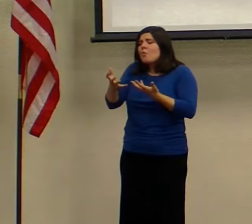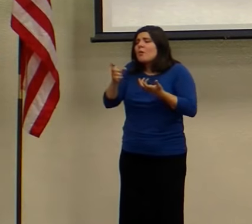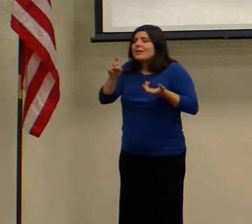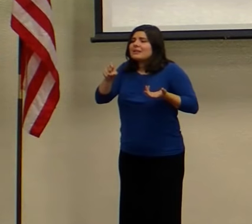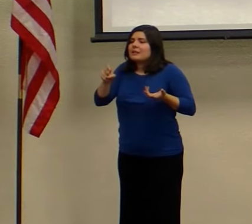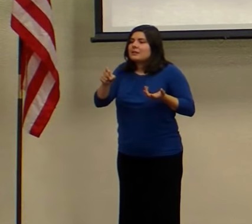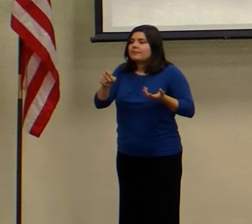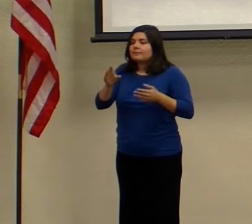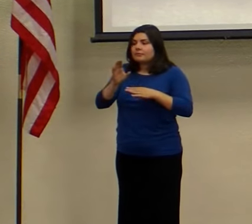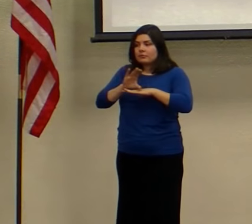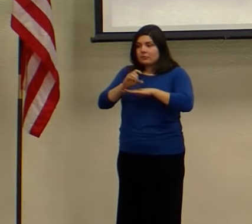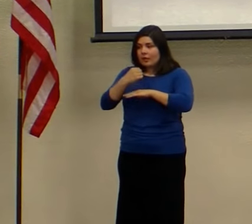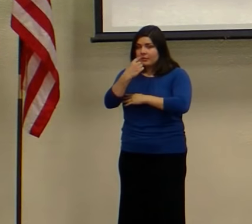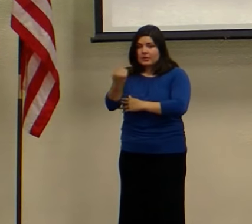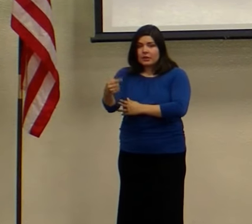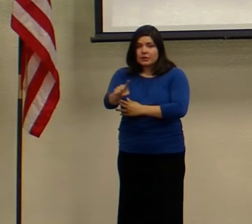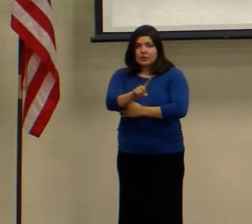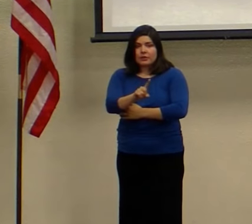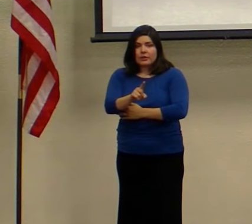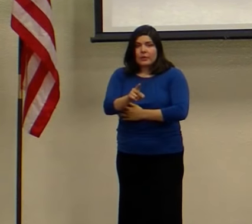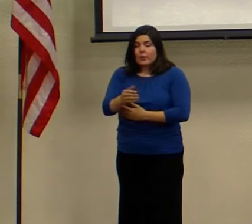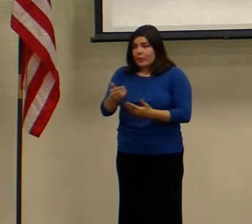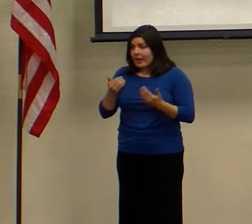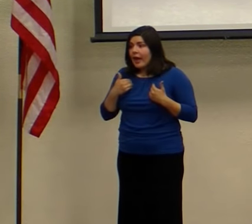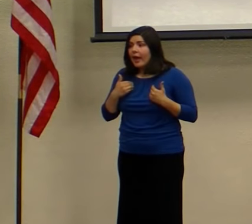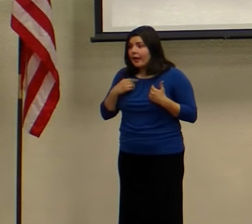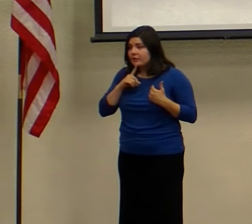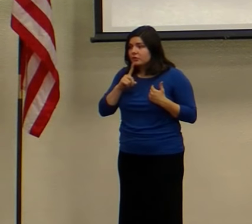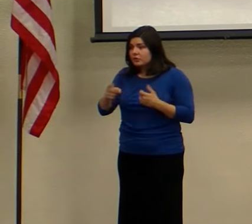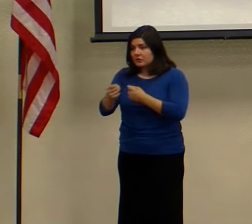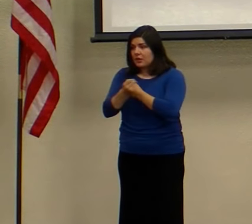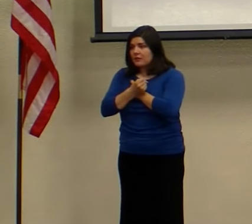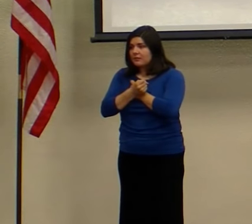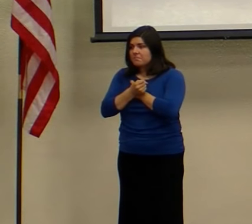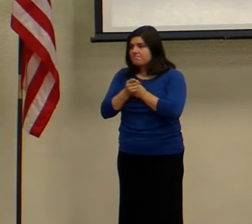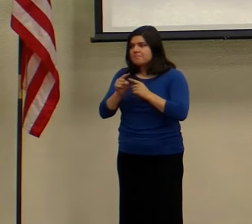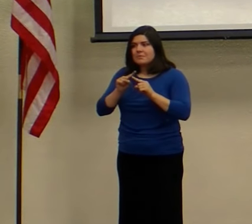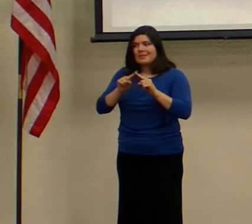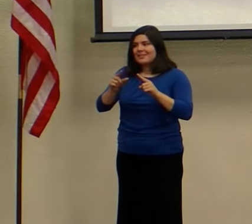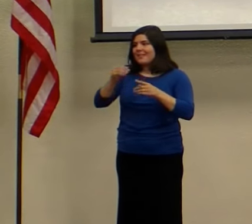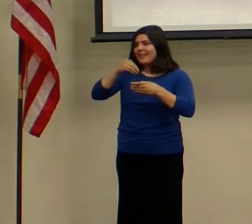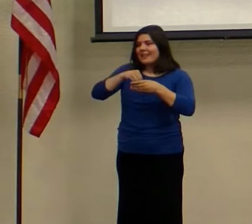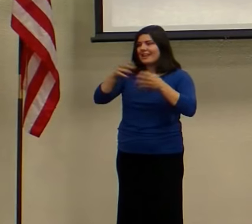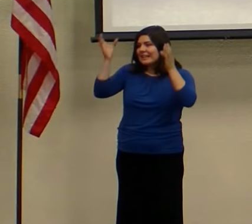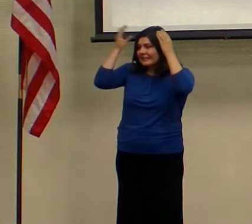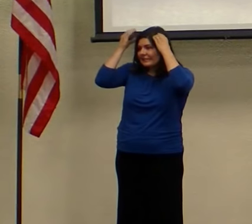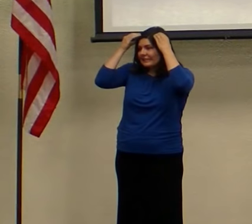Church, I'm telling you right now, there is a truth to love. But it's not in a Disney movie.